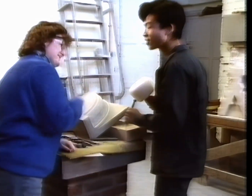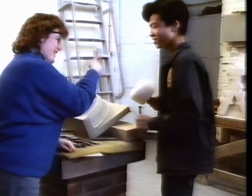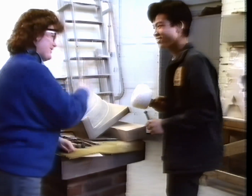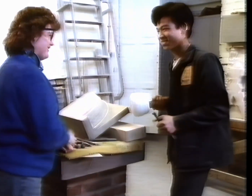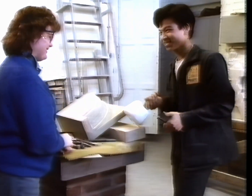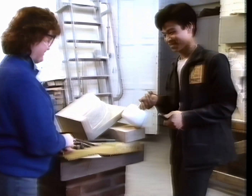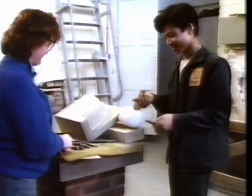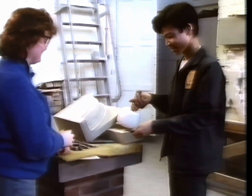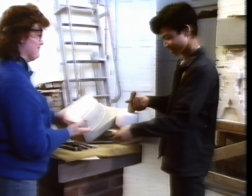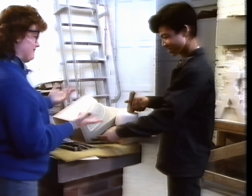Hi. Hi.